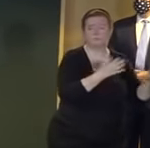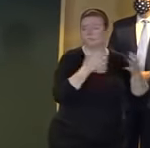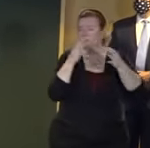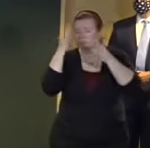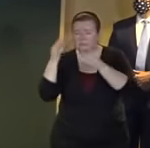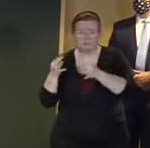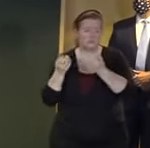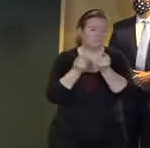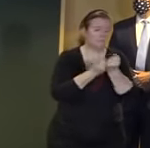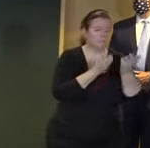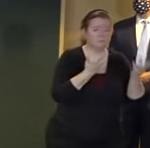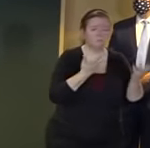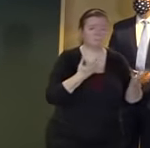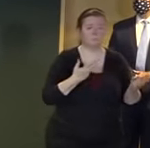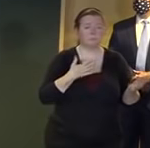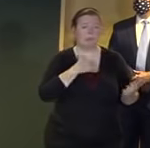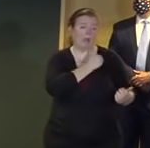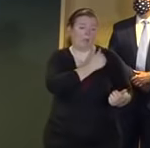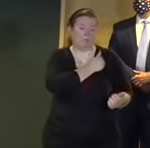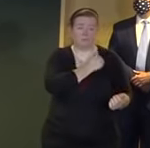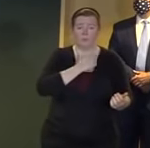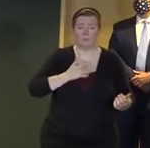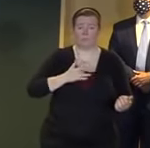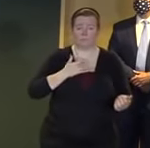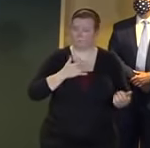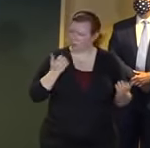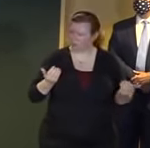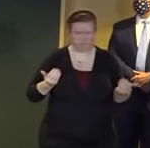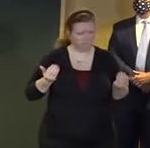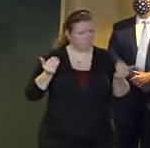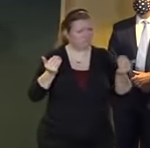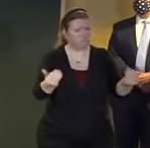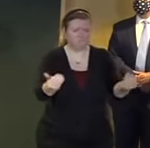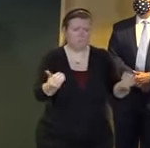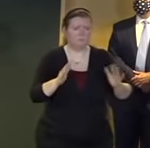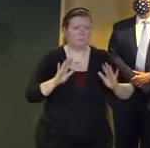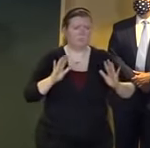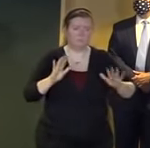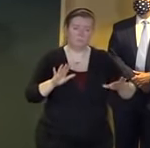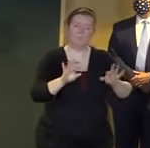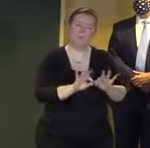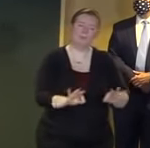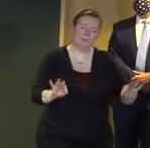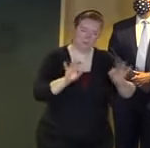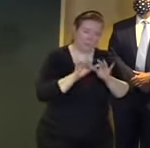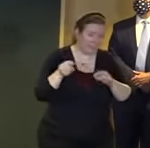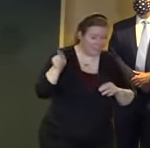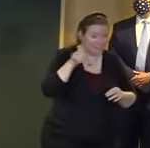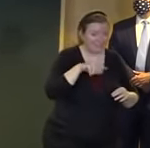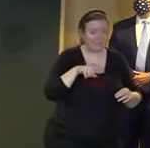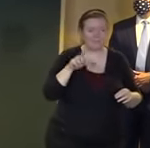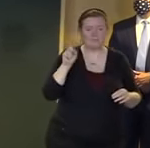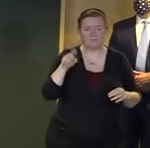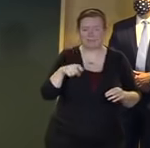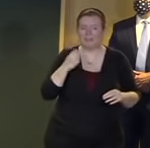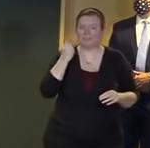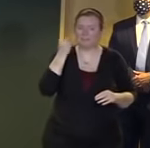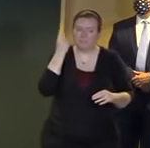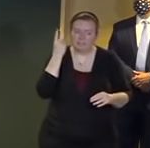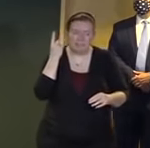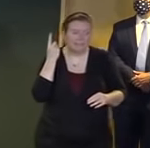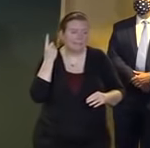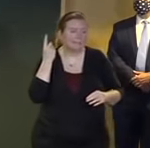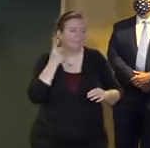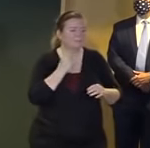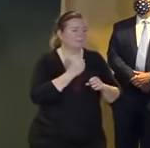would like to see things proceed but it's got a couple of elements here that are challenging and one of which is travel as you all have asked us